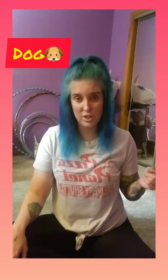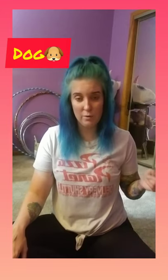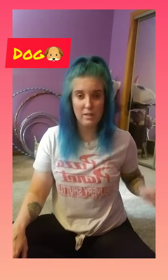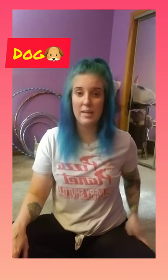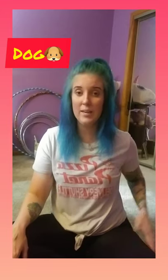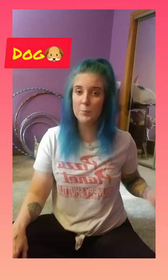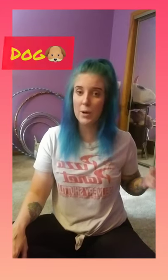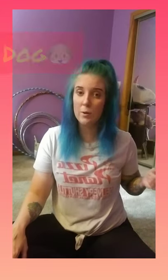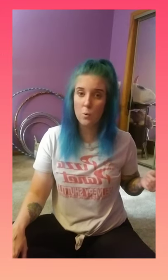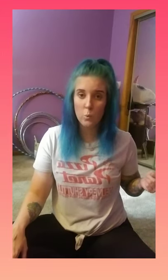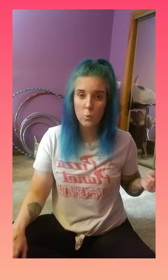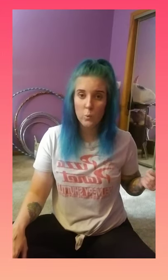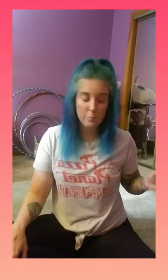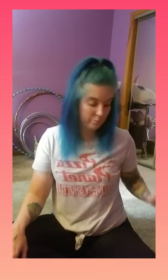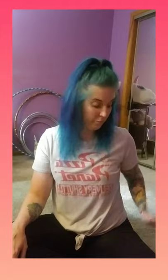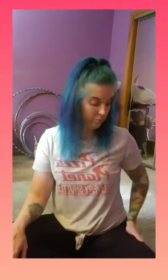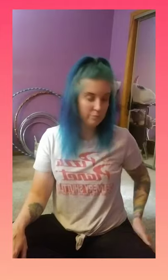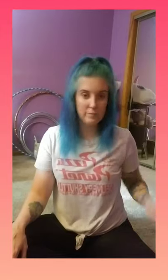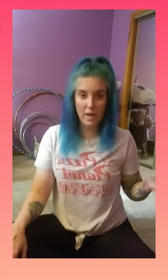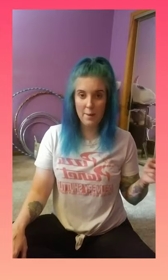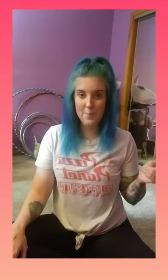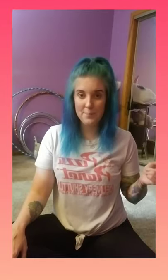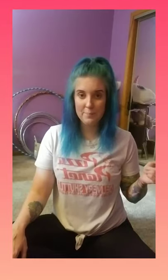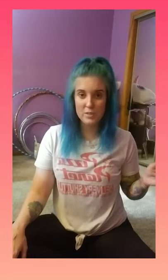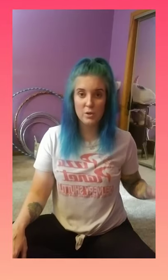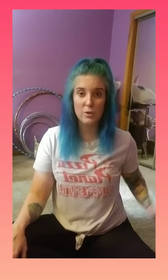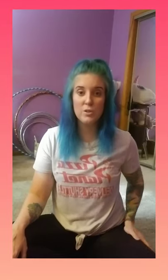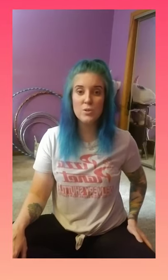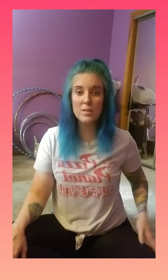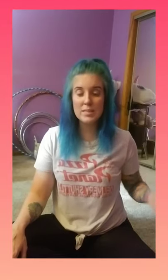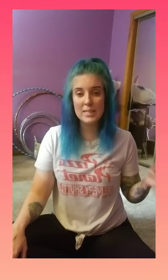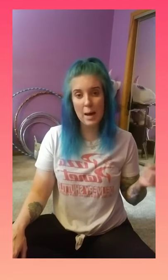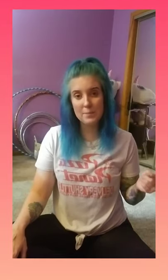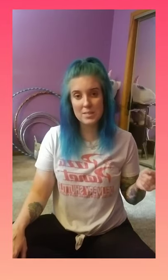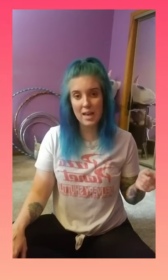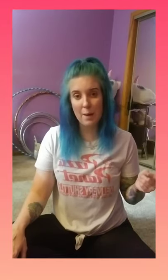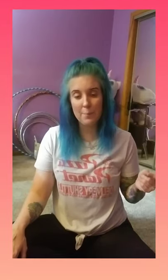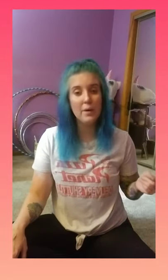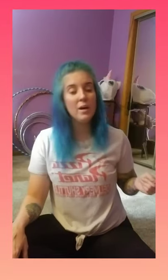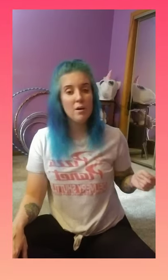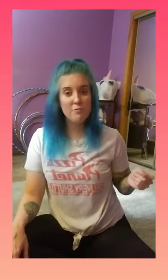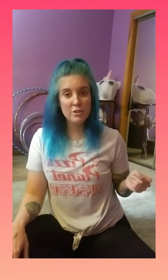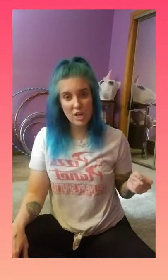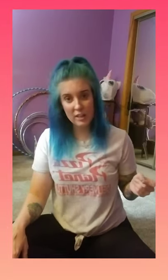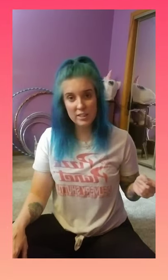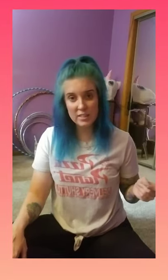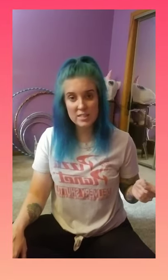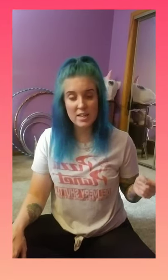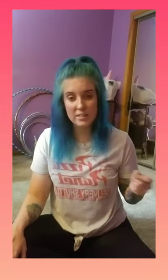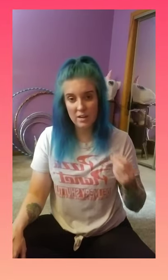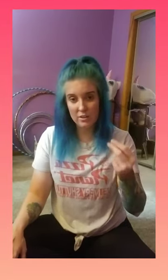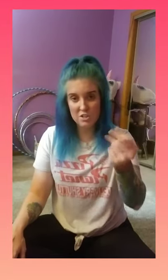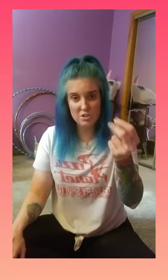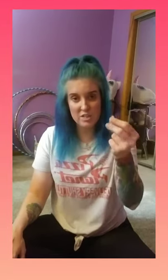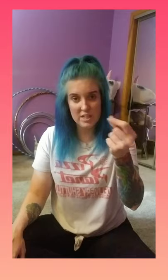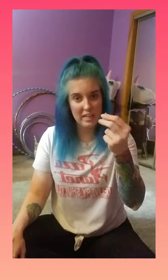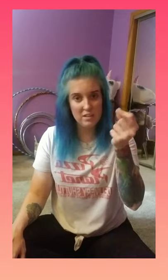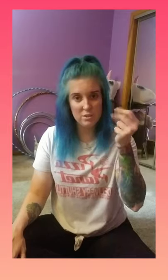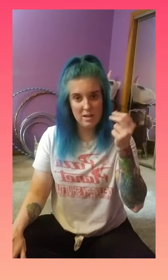you. Like, here boy. Okay, so you can do the tap snap for toddlers and younger children that can't do that